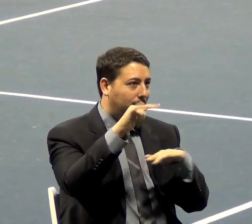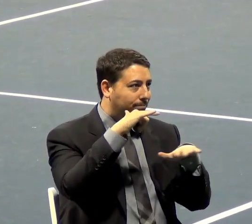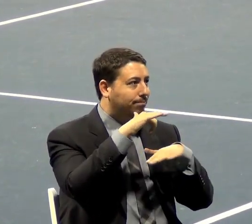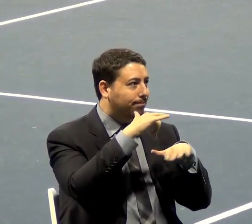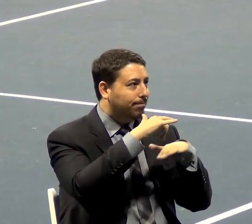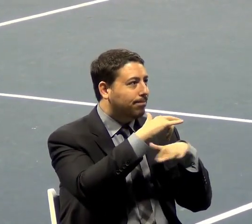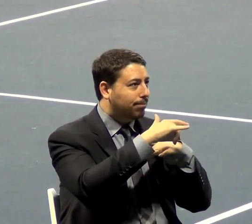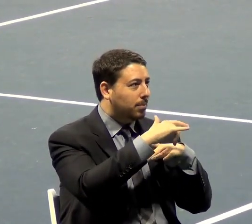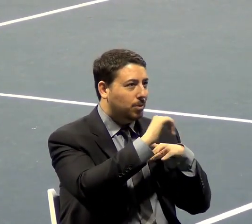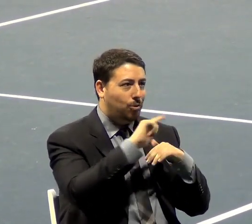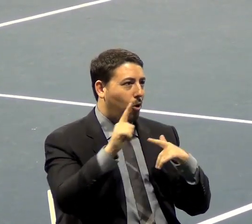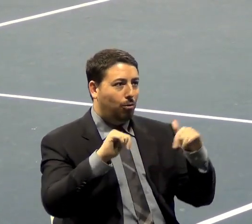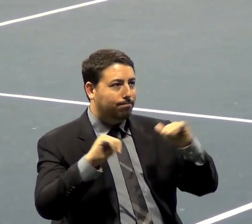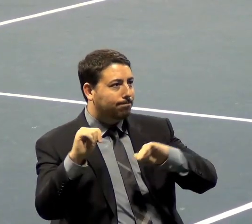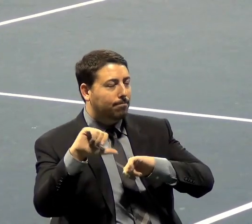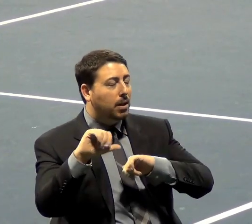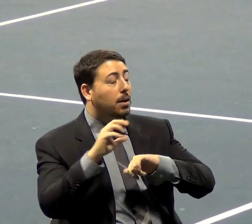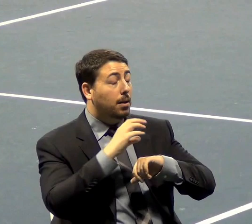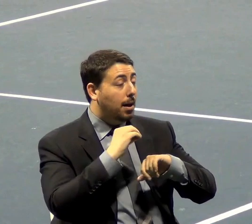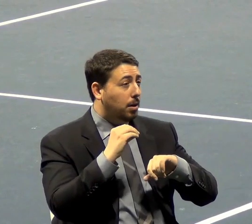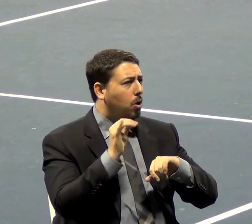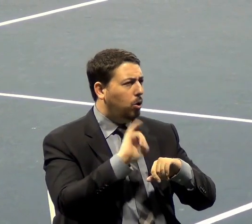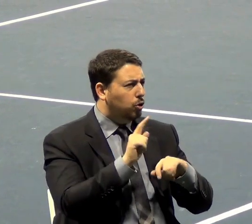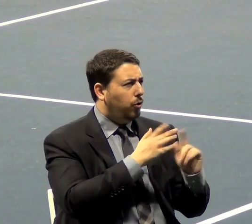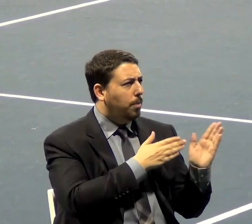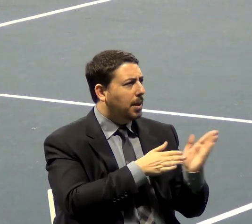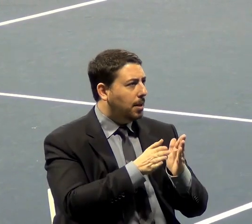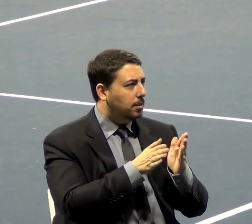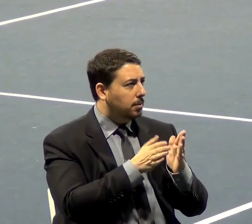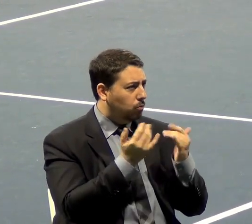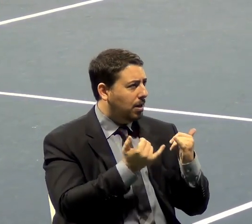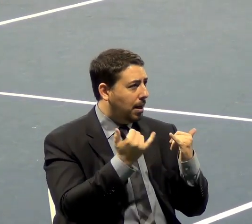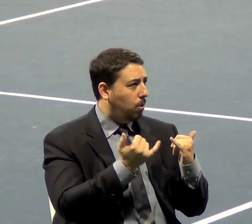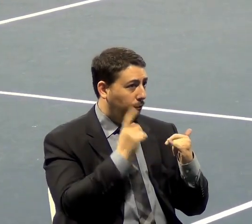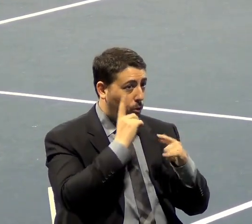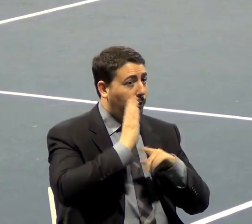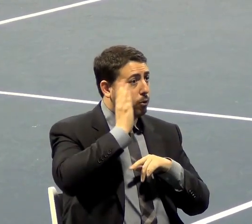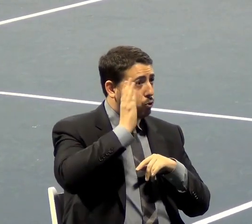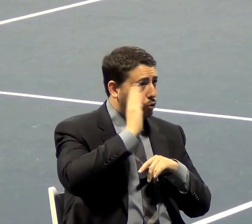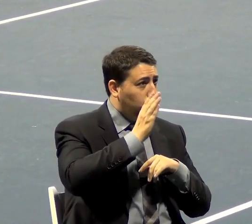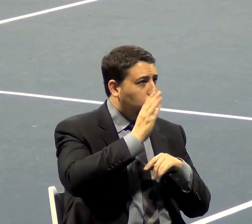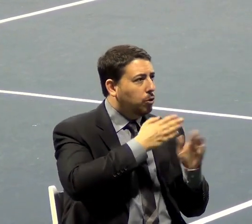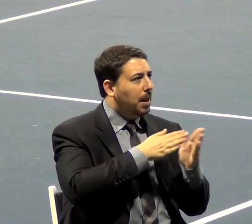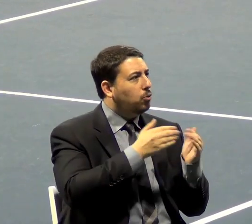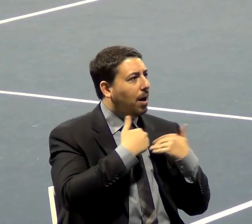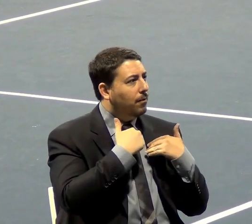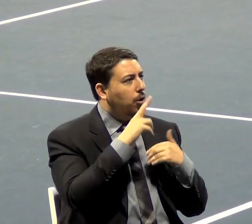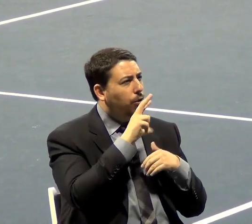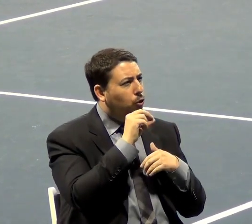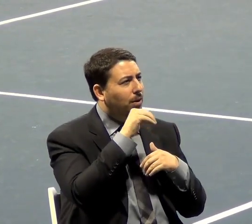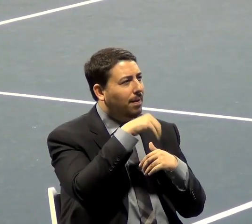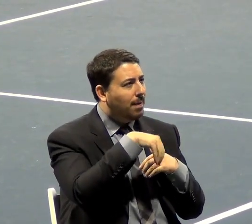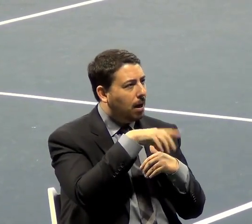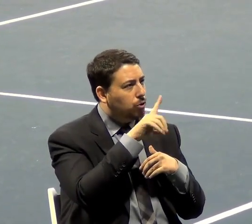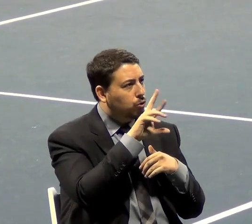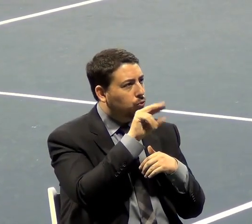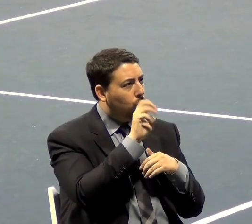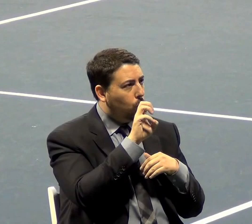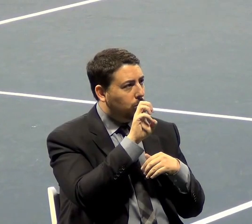And they're also planning in the future sometime to have 30,000 of them flying around this country